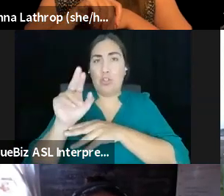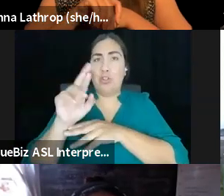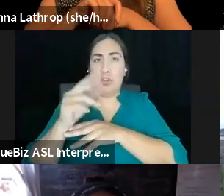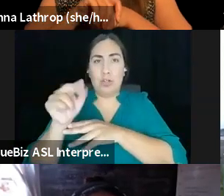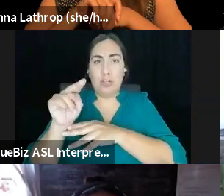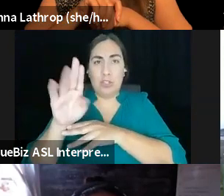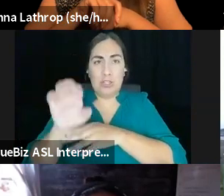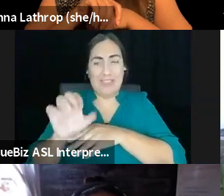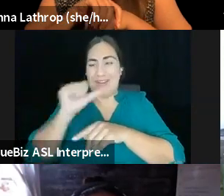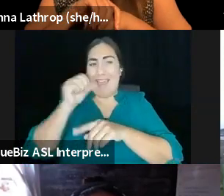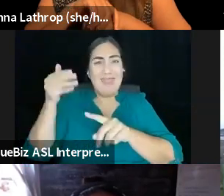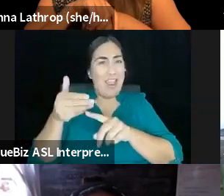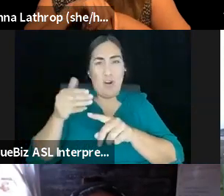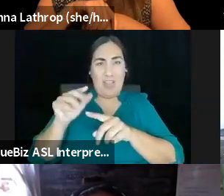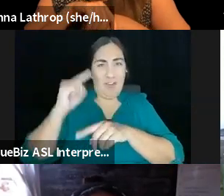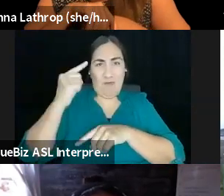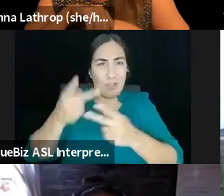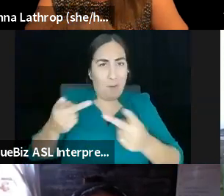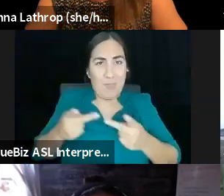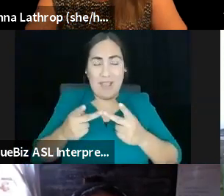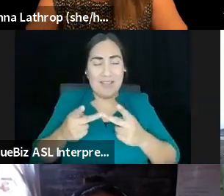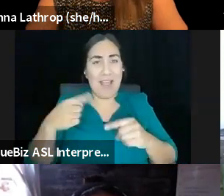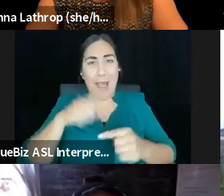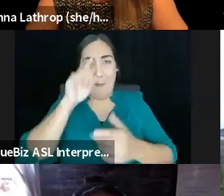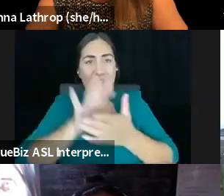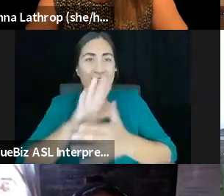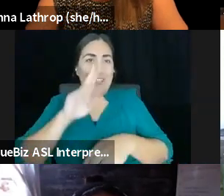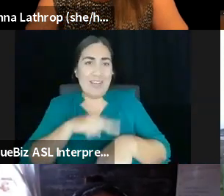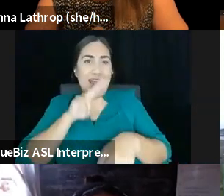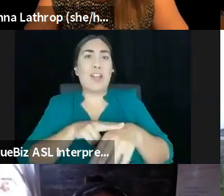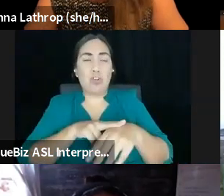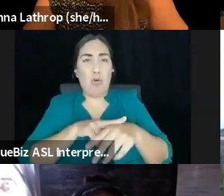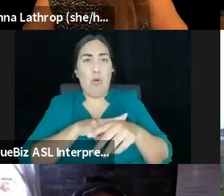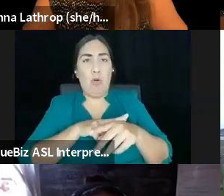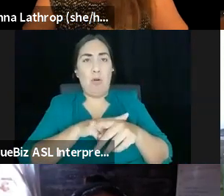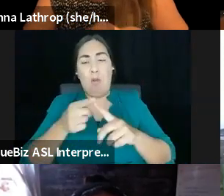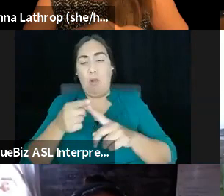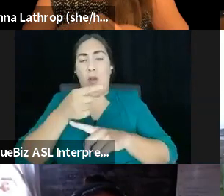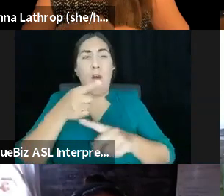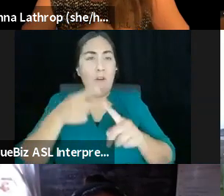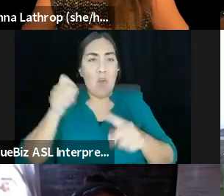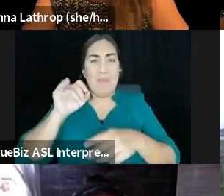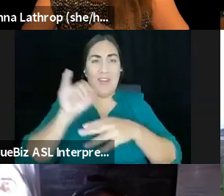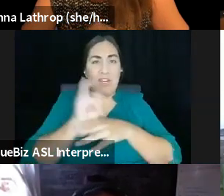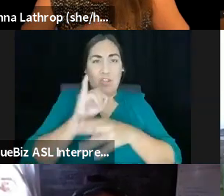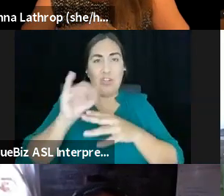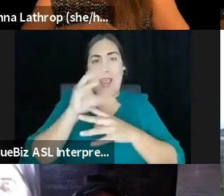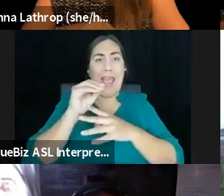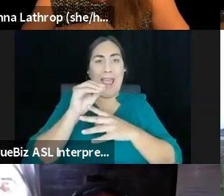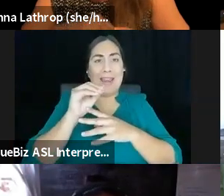natural natural offshoot of industrialization and capitalism because the whole reason why you off